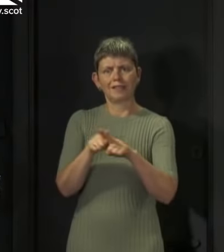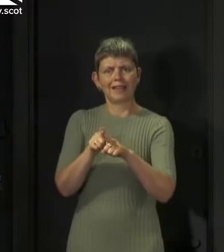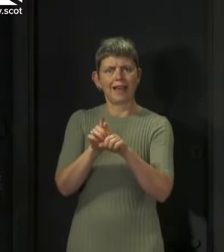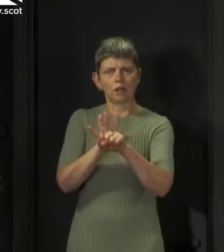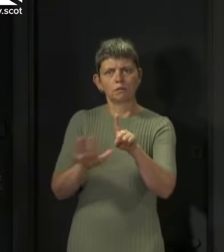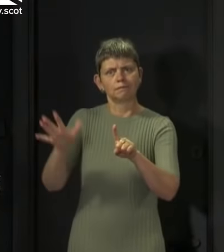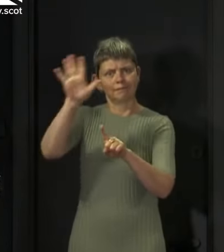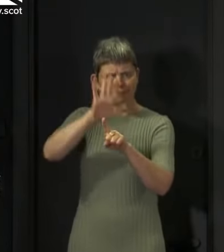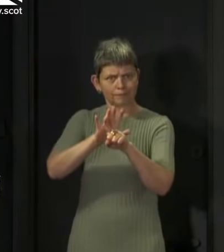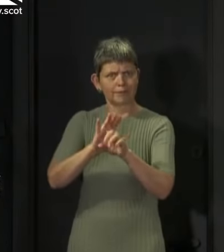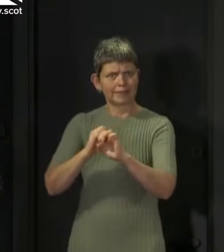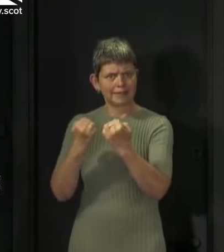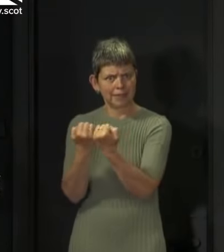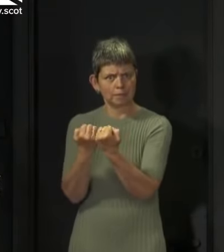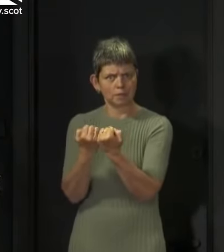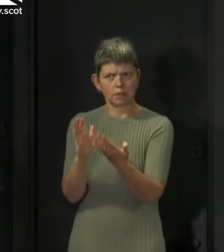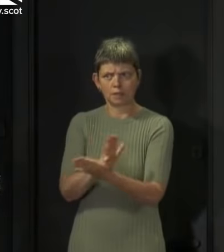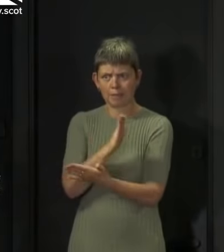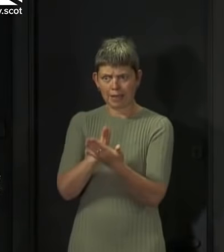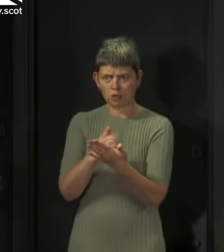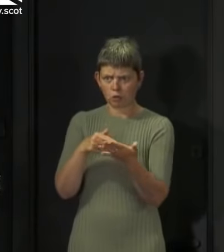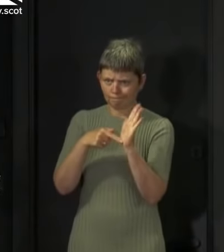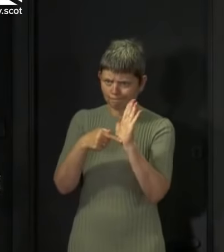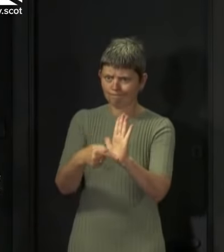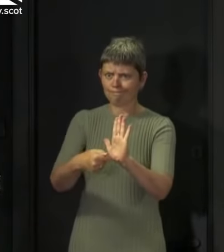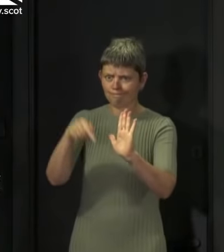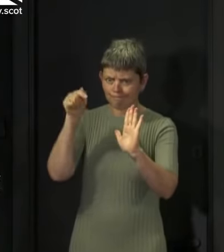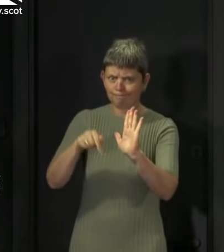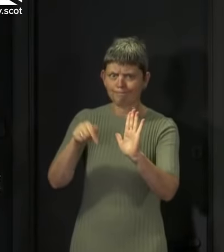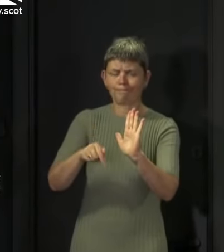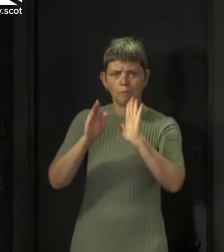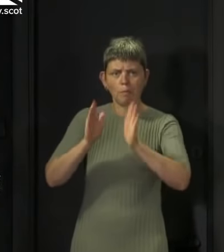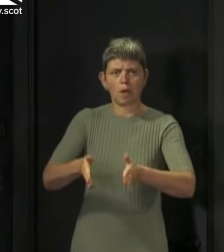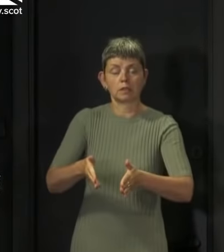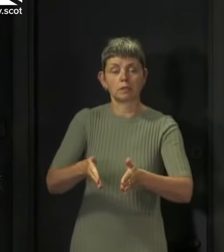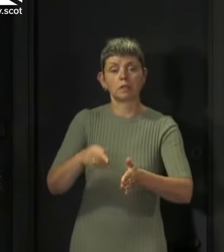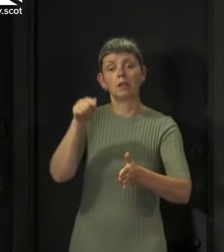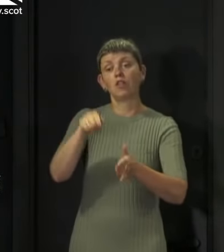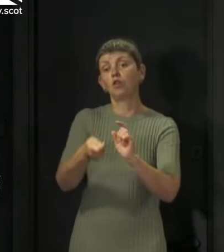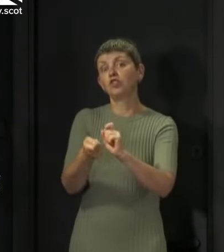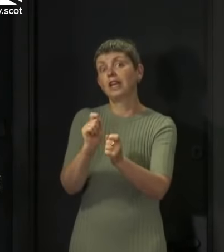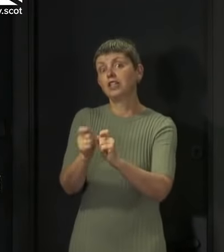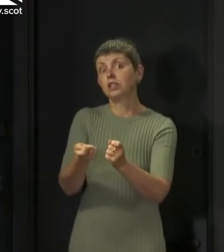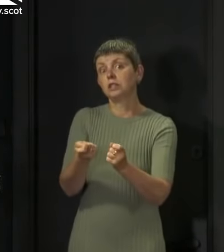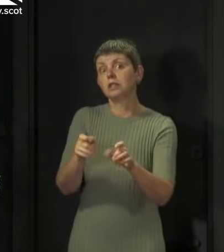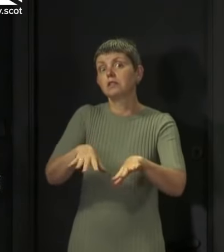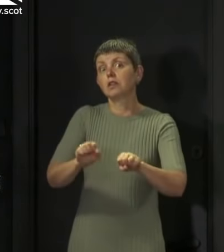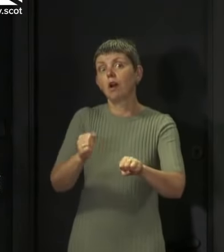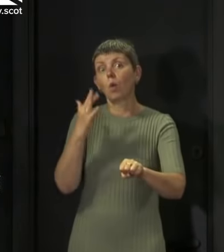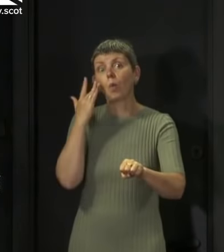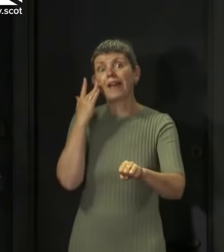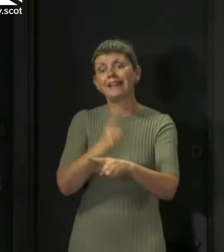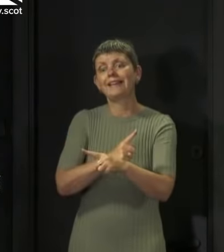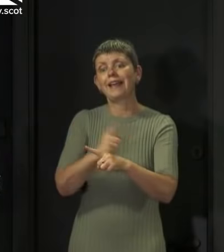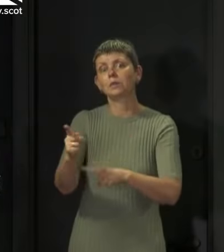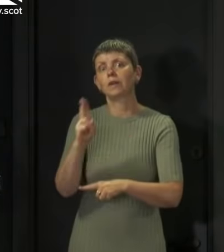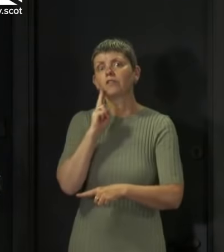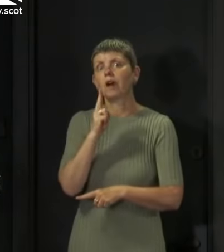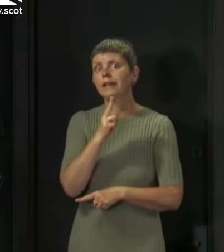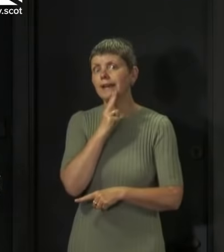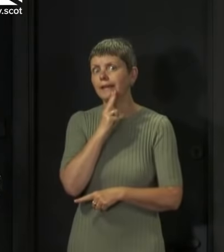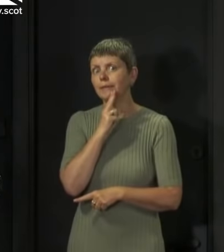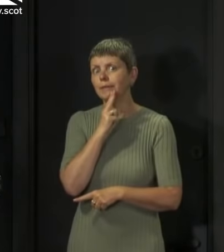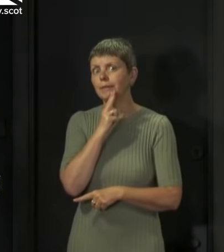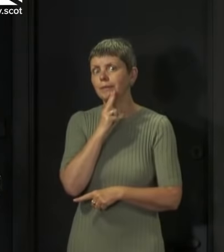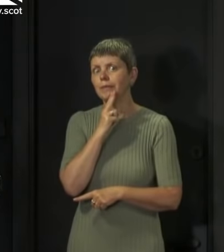enforce compliance. Both these changes will take effect from next Friday and they will help to clarify exactly what is